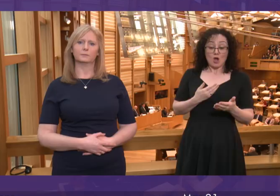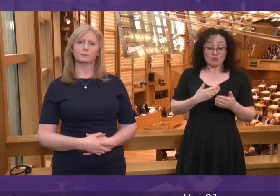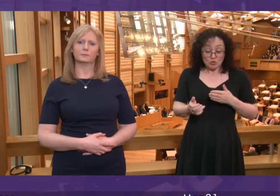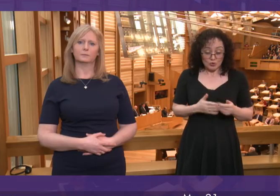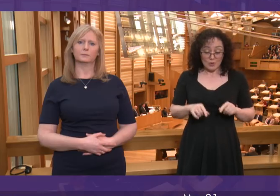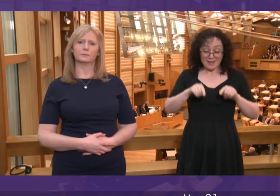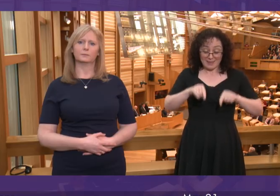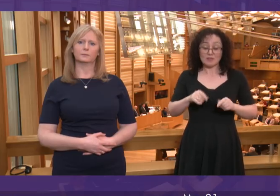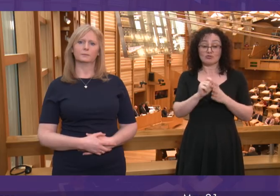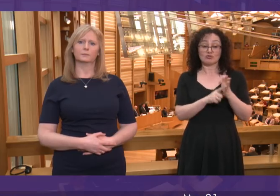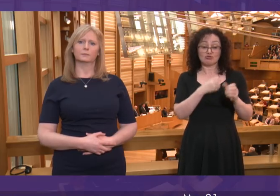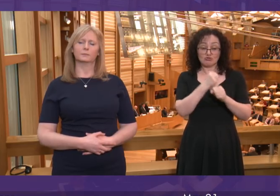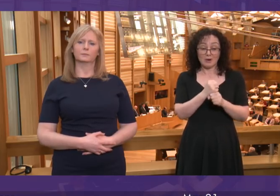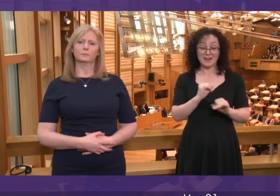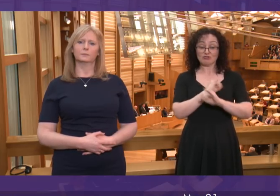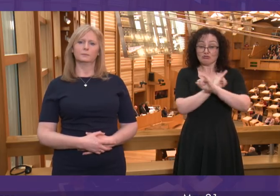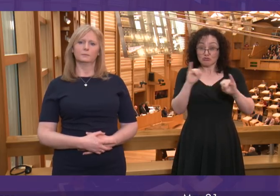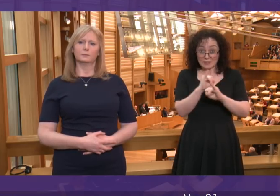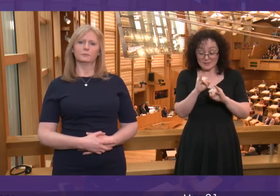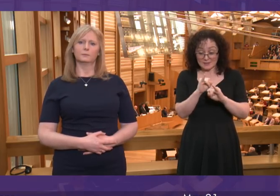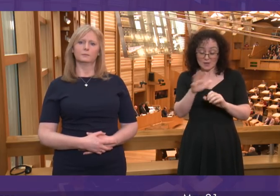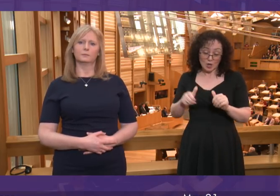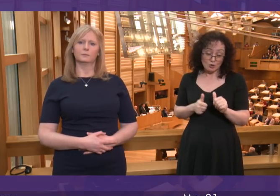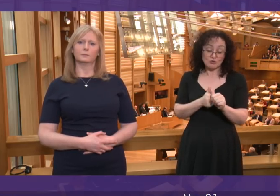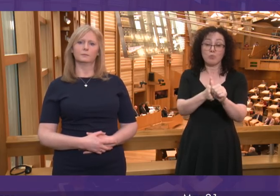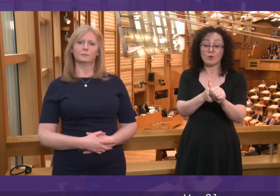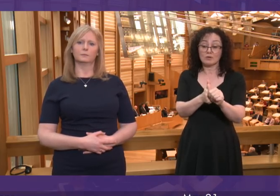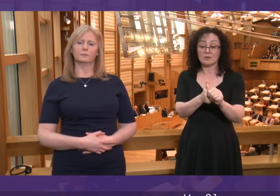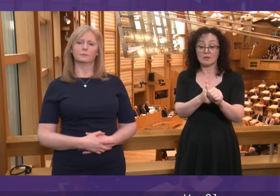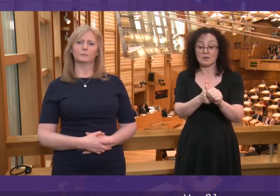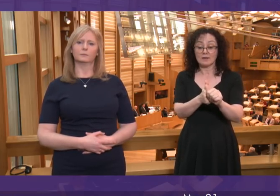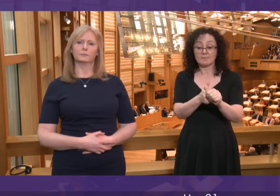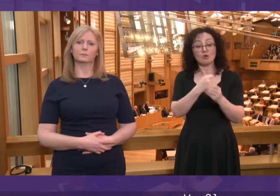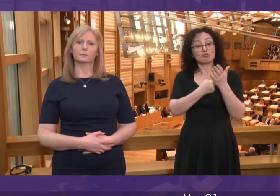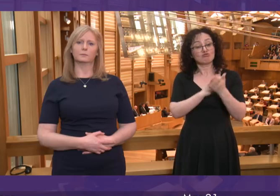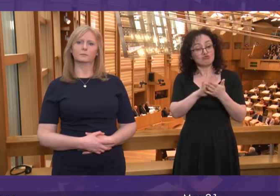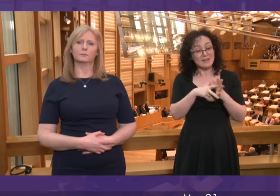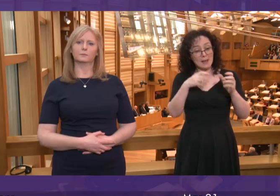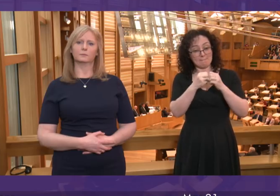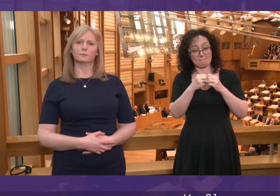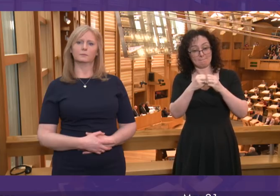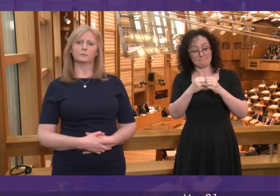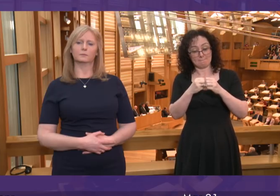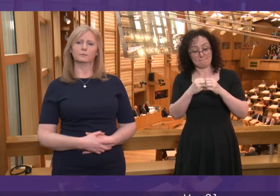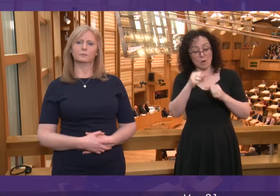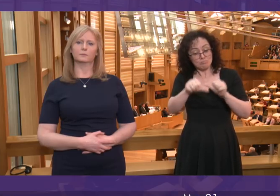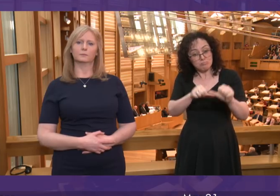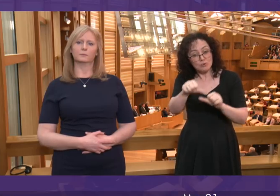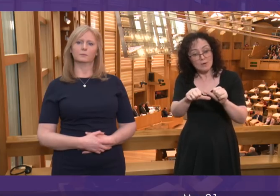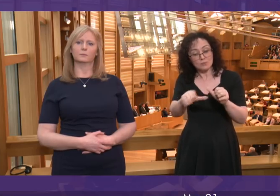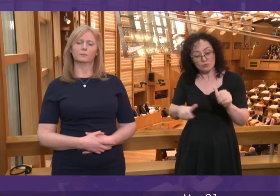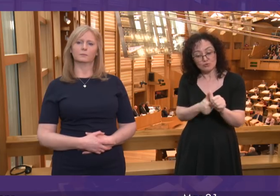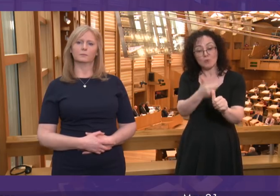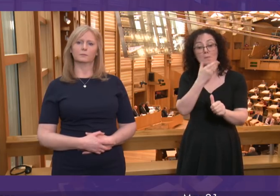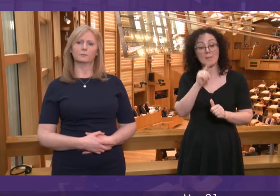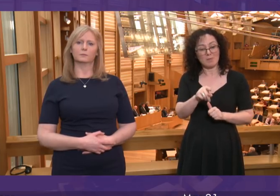directing more money into rehabilitation programmes run by third sector bodies, and at the same time reviewing, at least reviewing, the failed